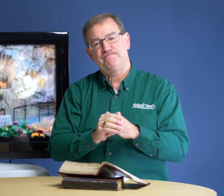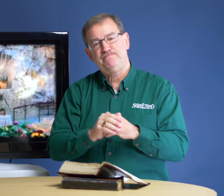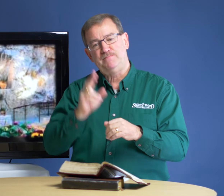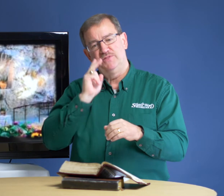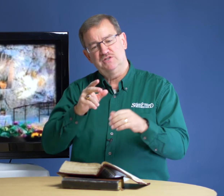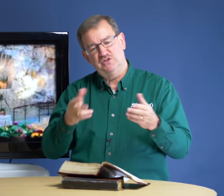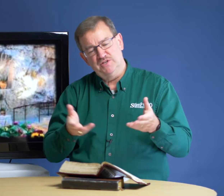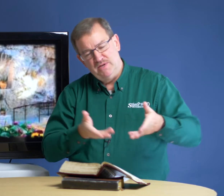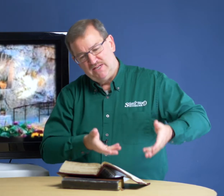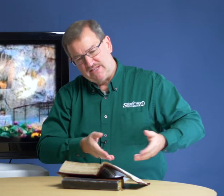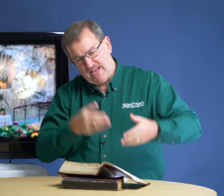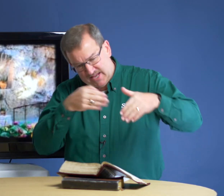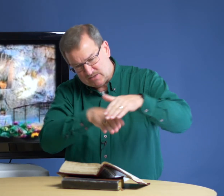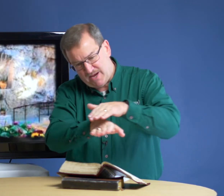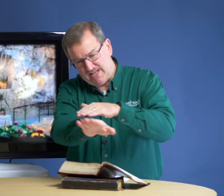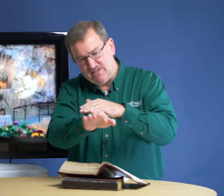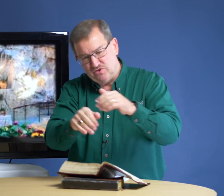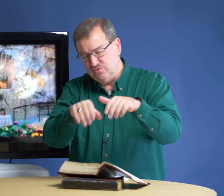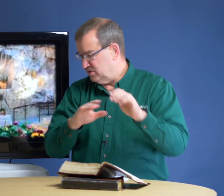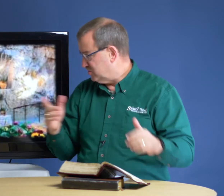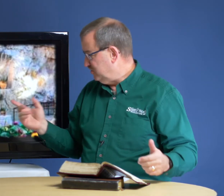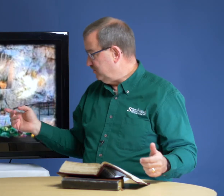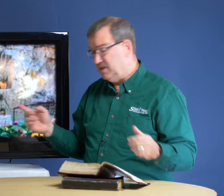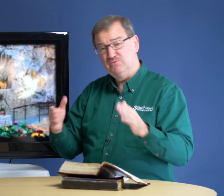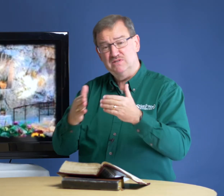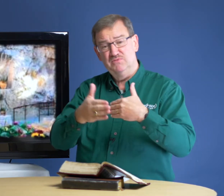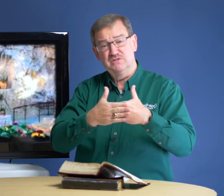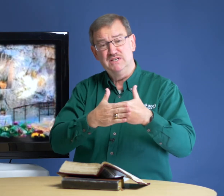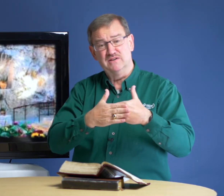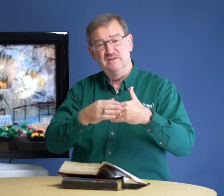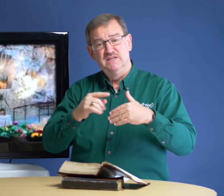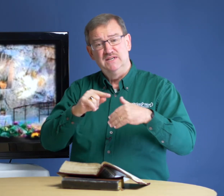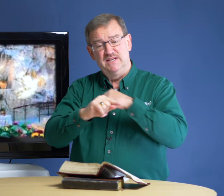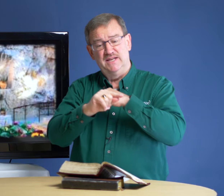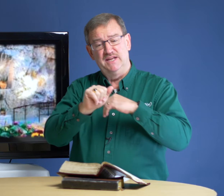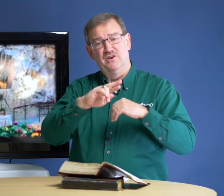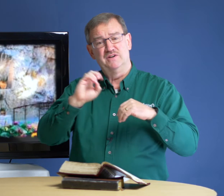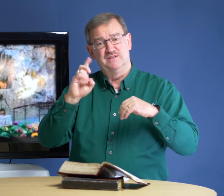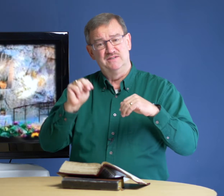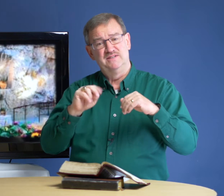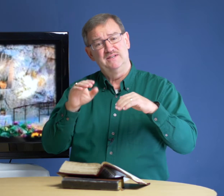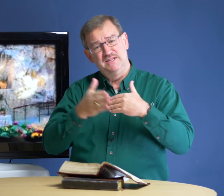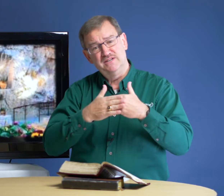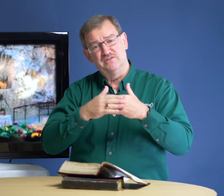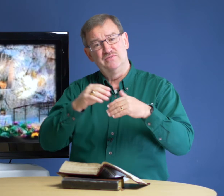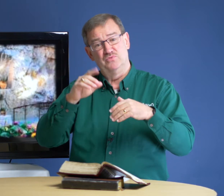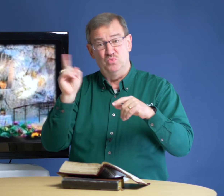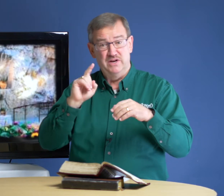They saw them take his body into this tomb. It was near in a garden near where